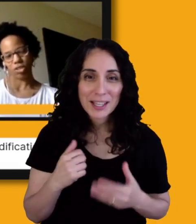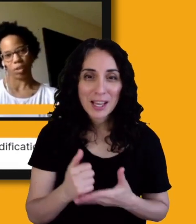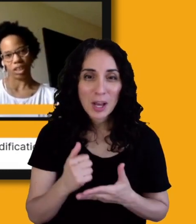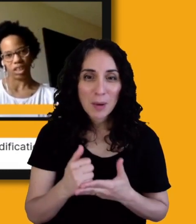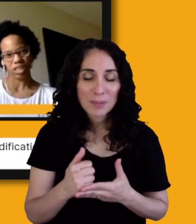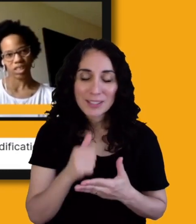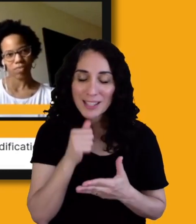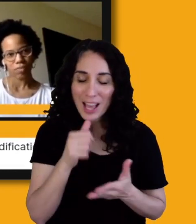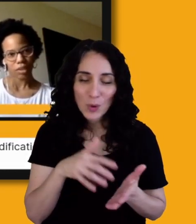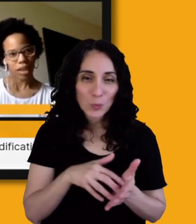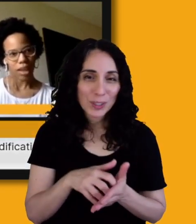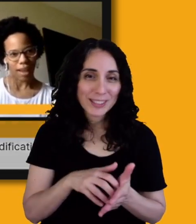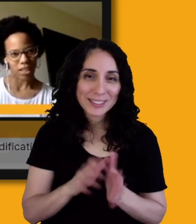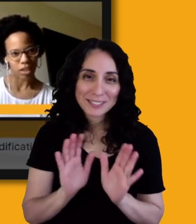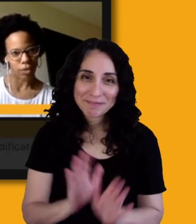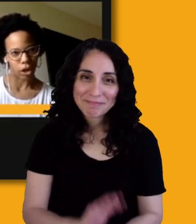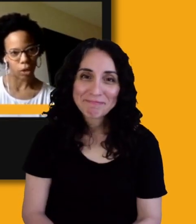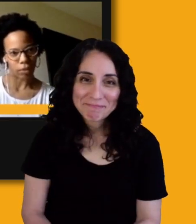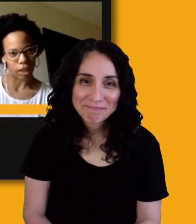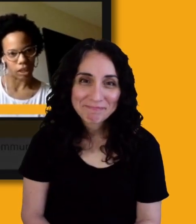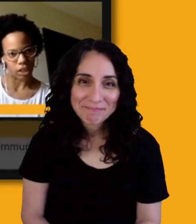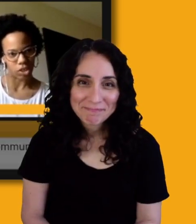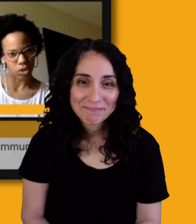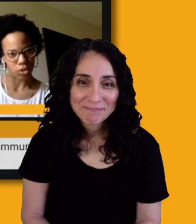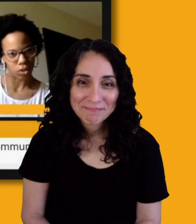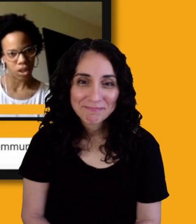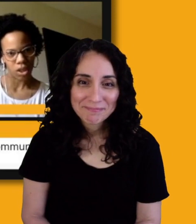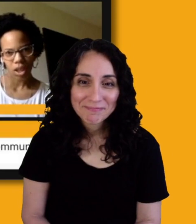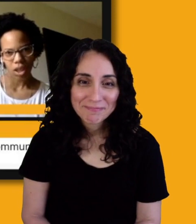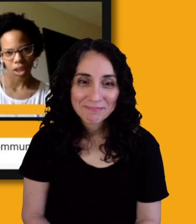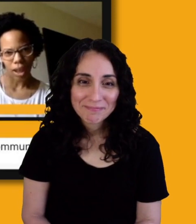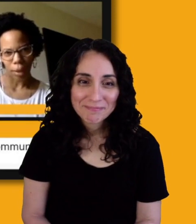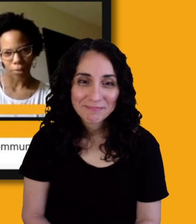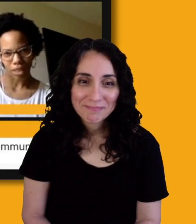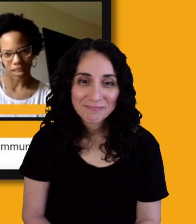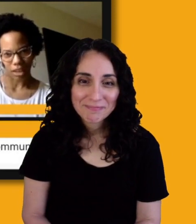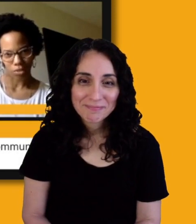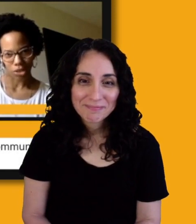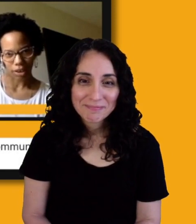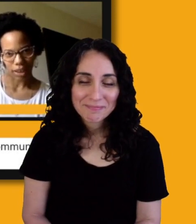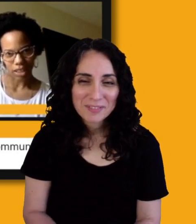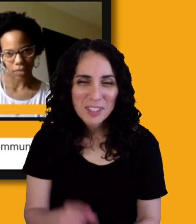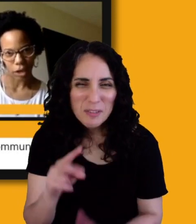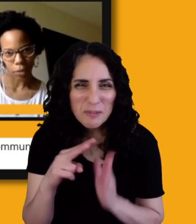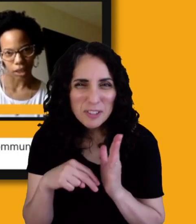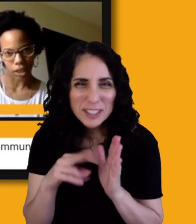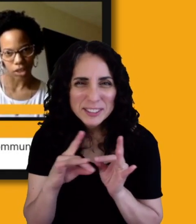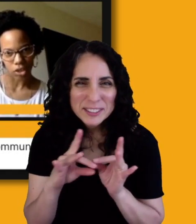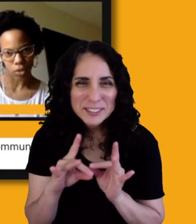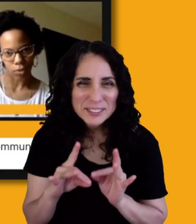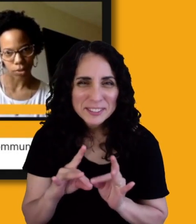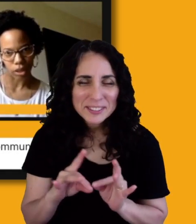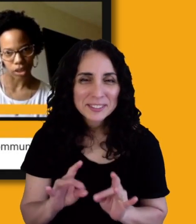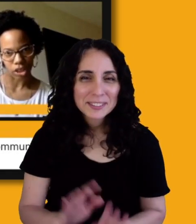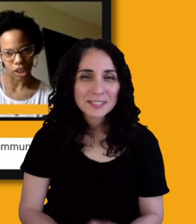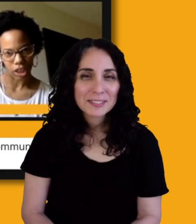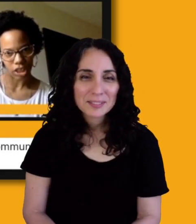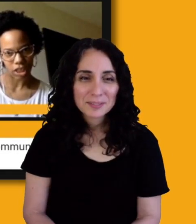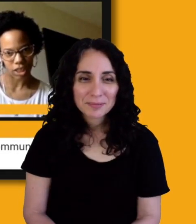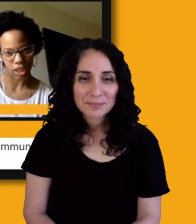weakness. Asking for help for me to, I missed that. I'm sorry. Asking for help for me to make important changes and